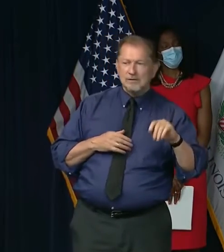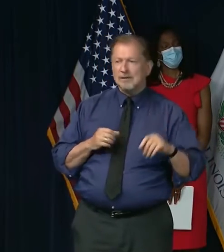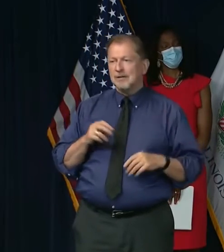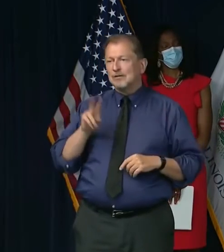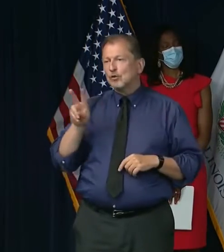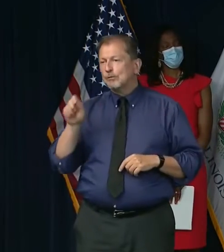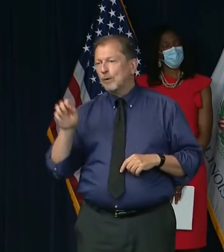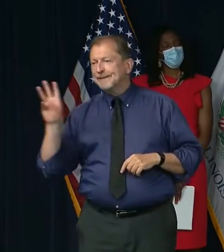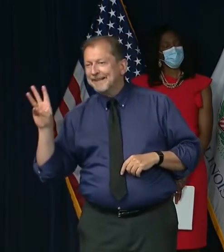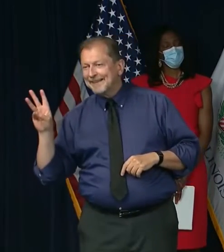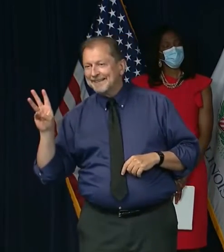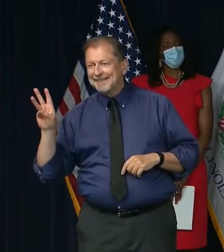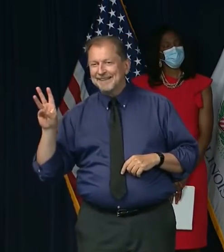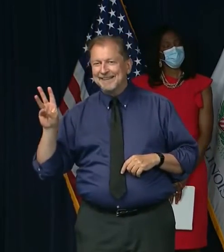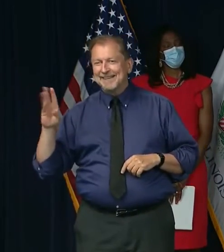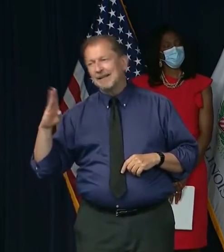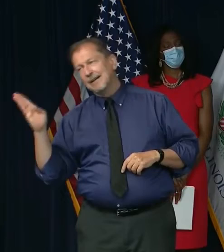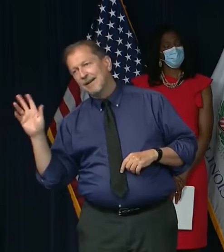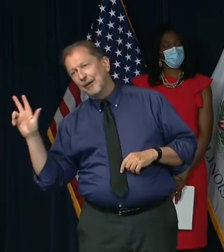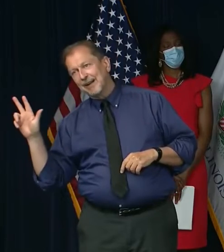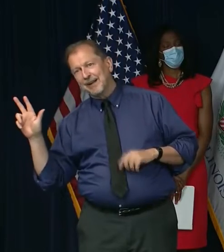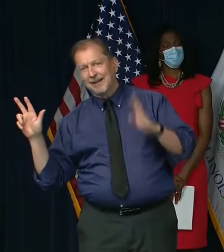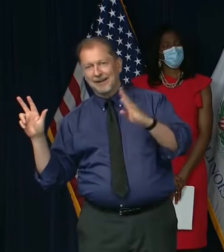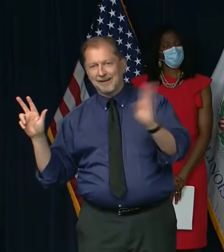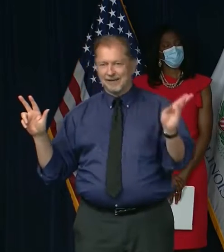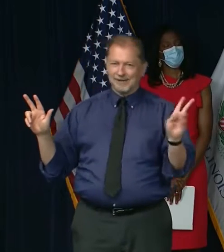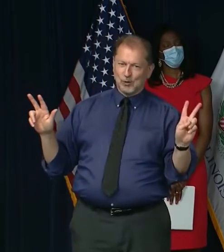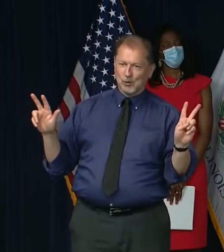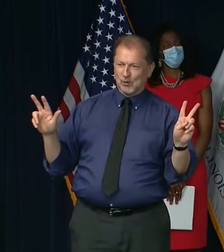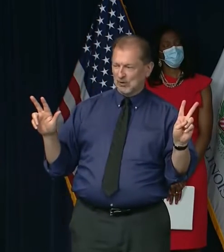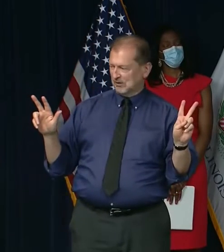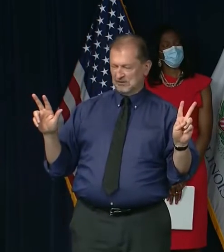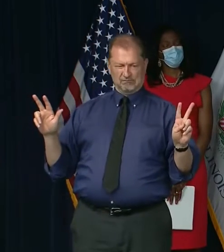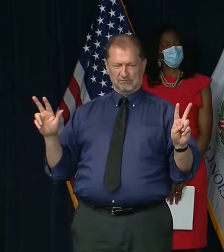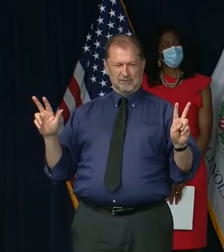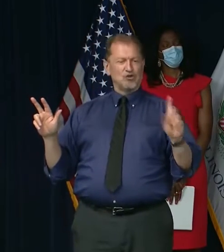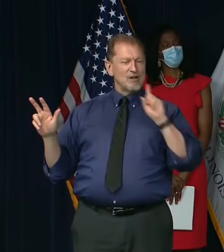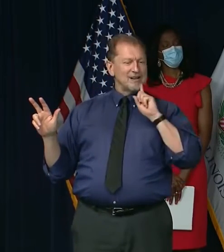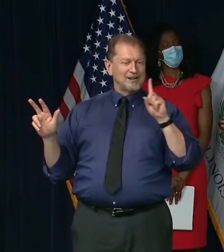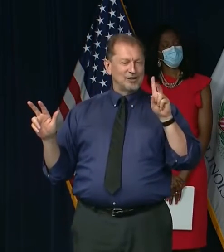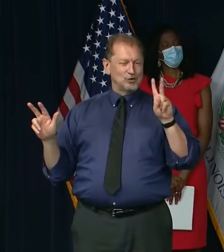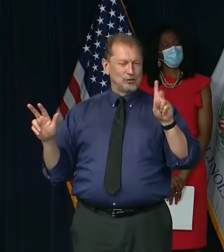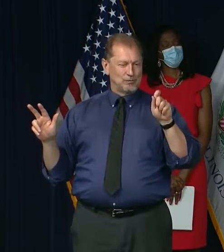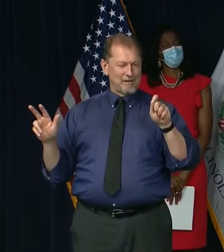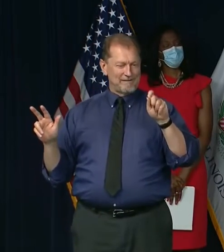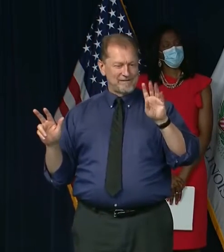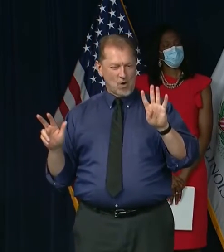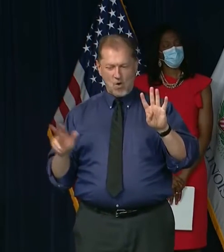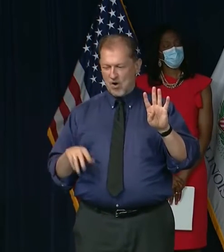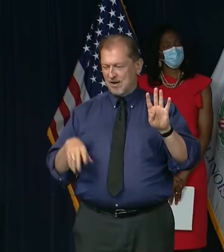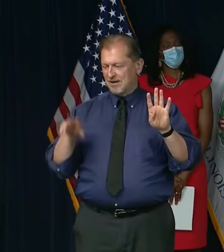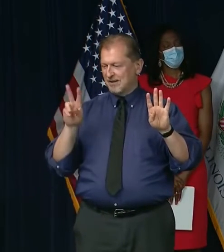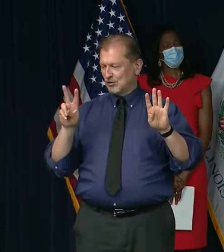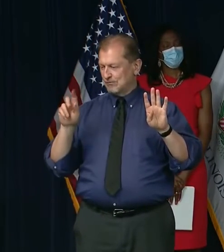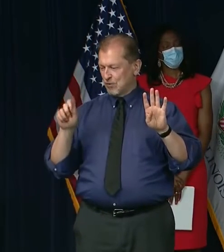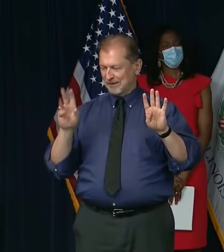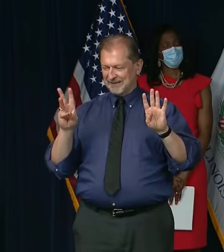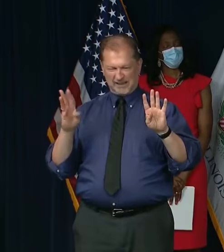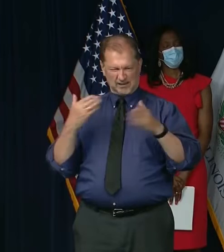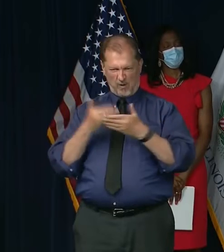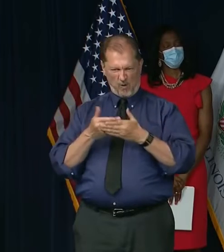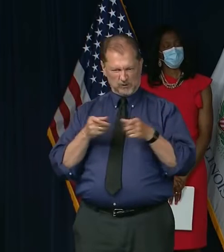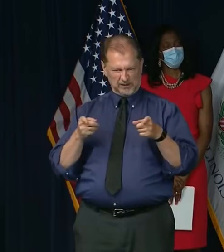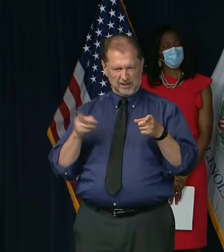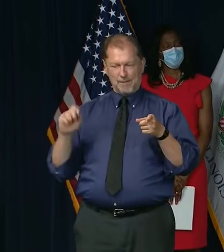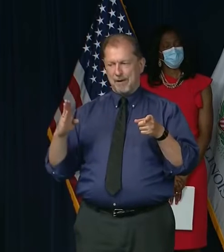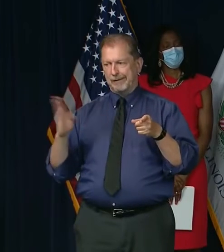And if you round those, one of them is two and one of them is three. So, again, we're watching closely these numbers, but I